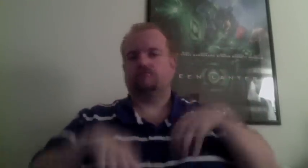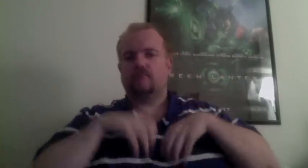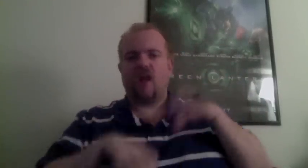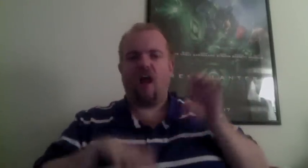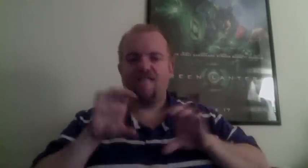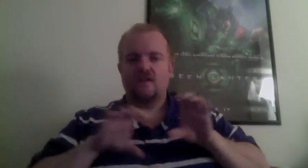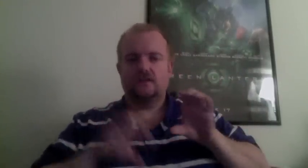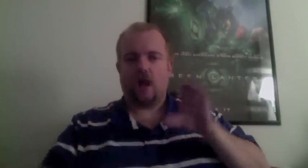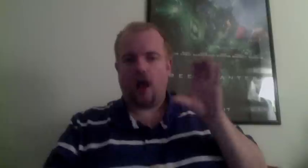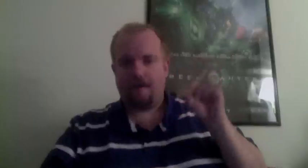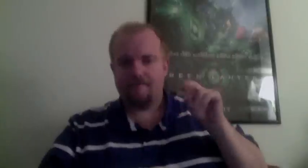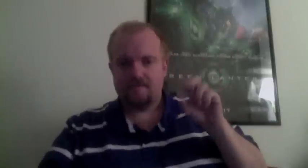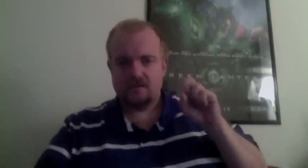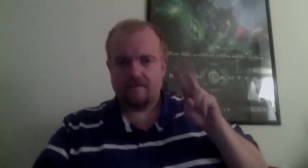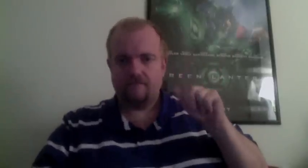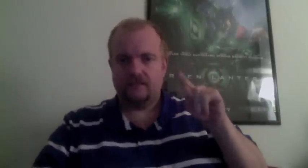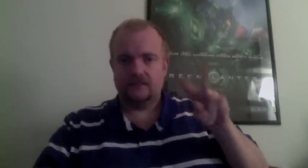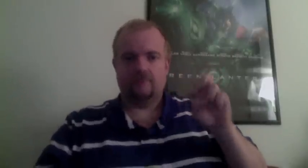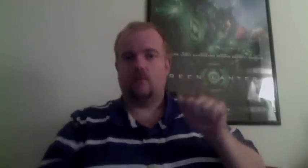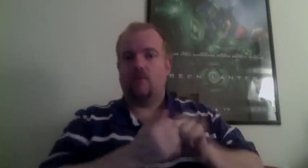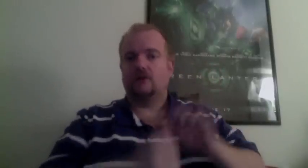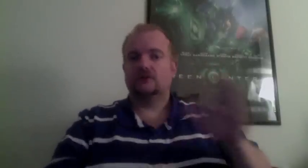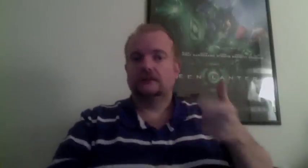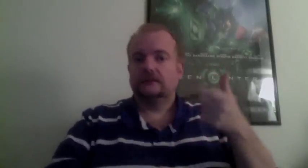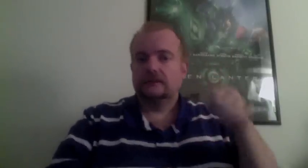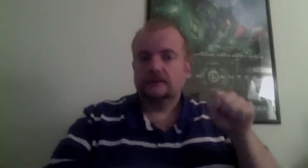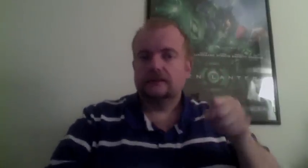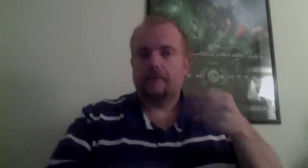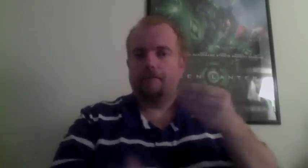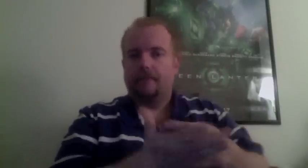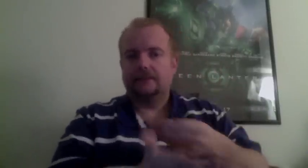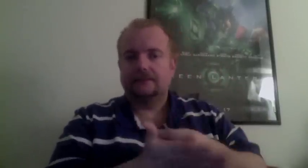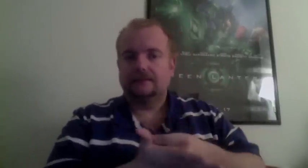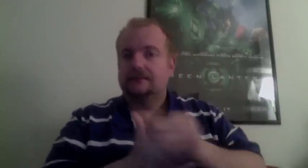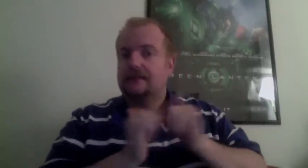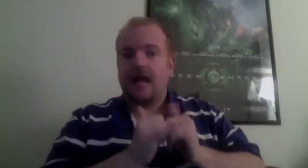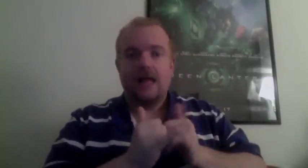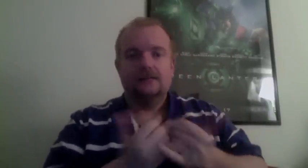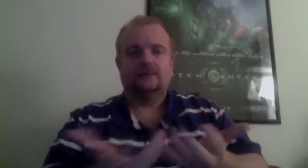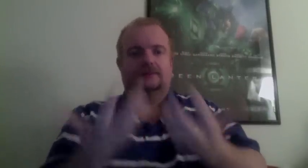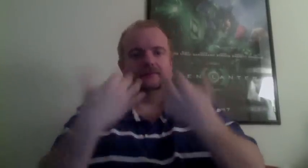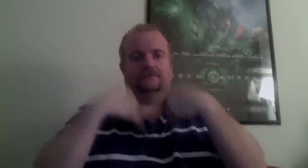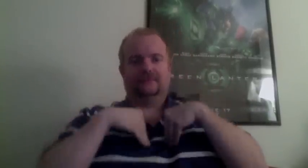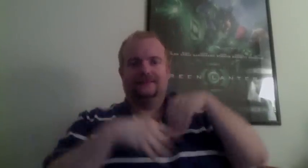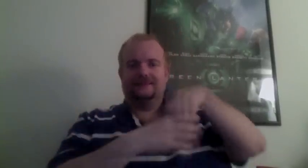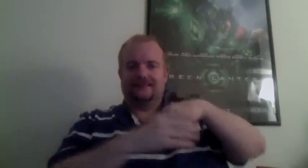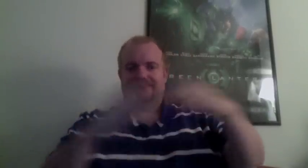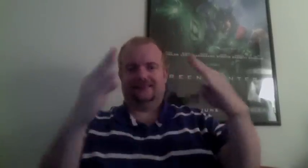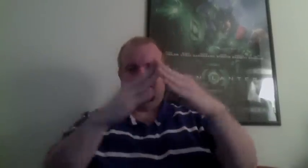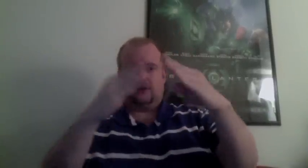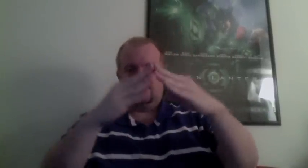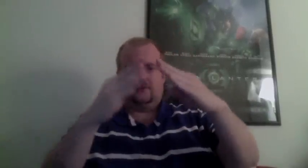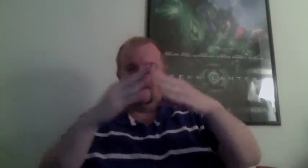had, say, 20 years ago. One such multi-purpose strike fighter is the F-18